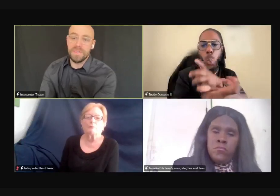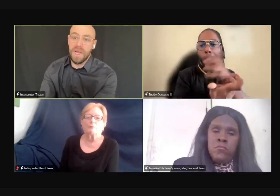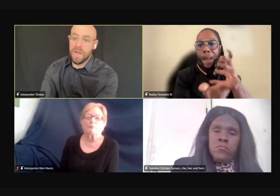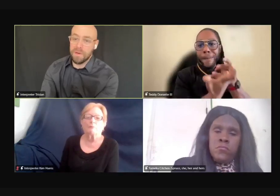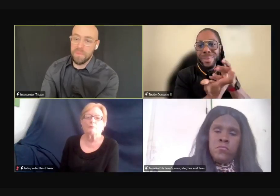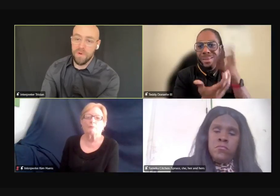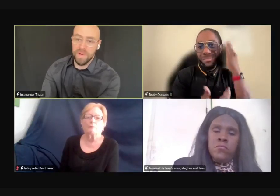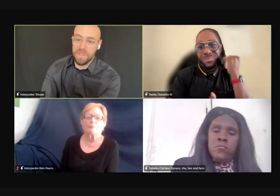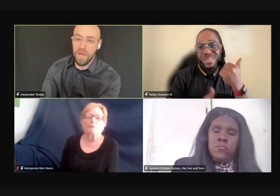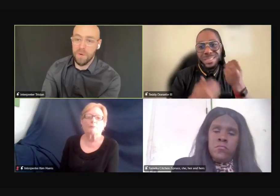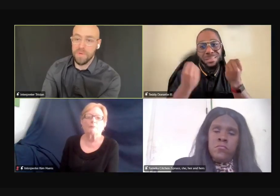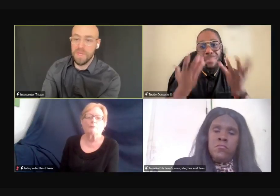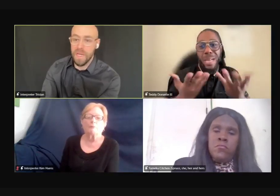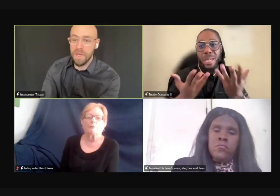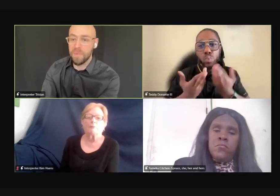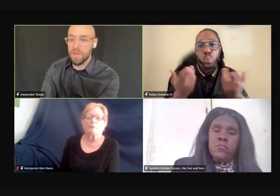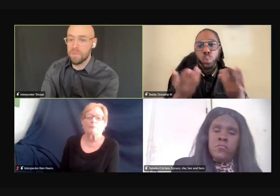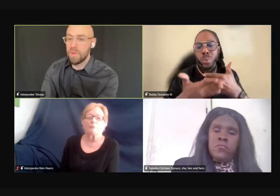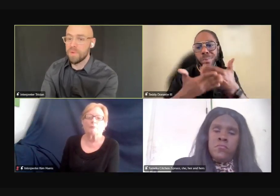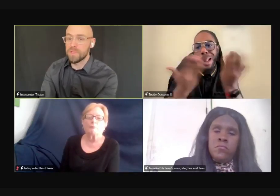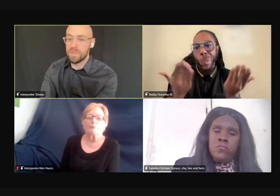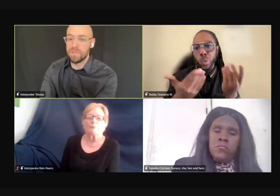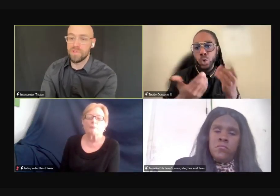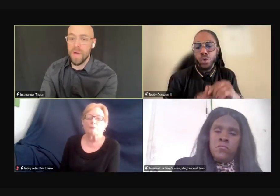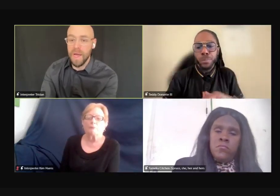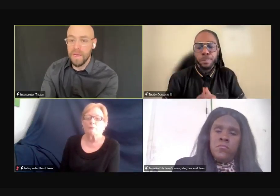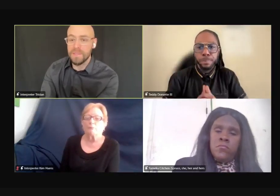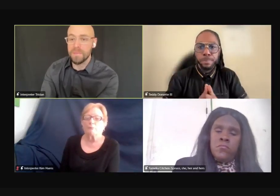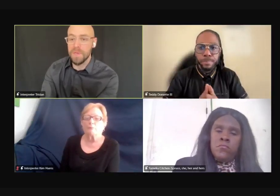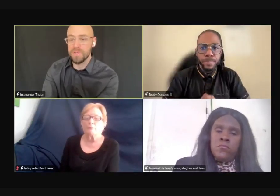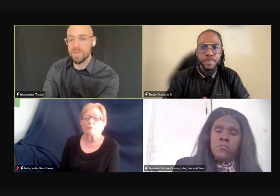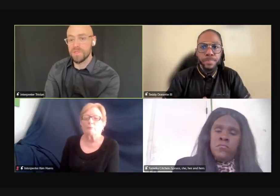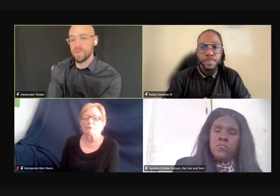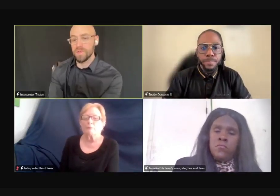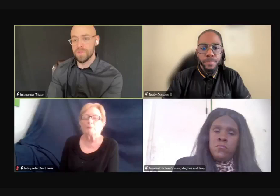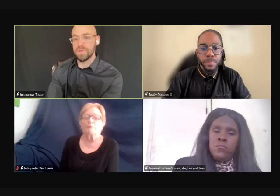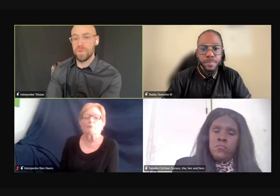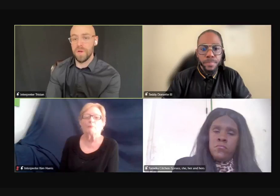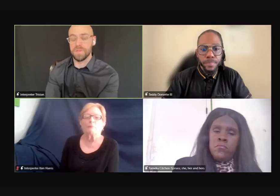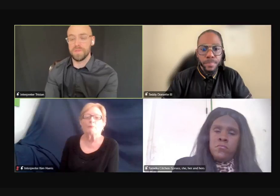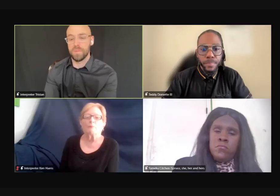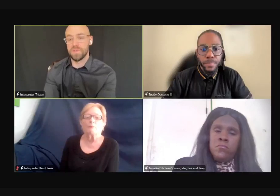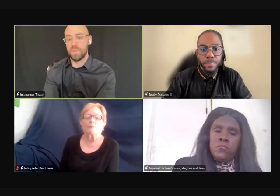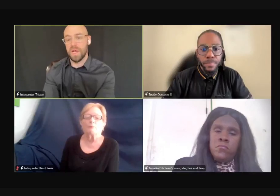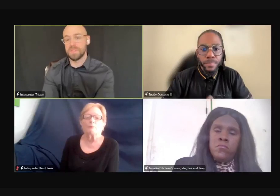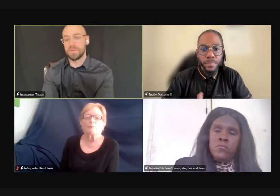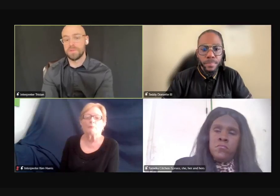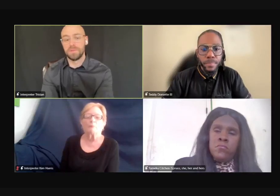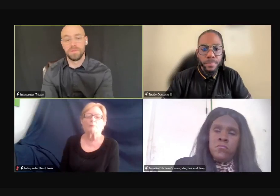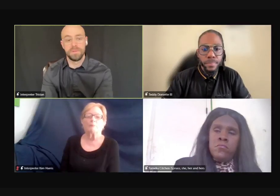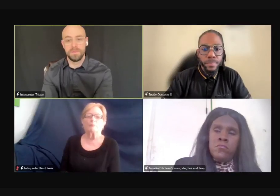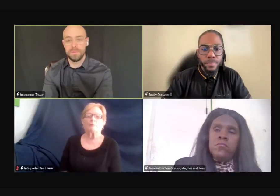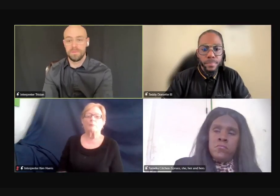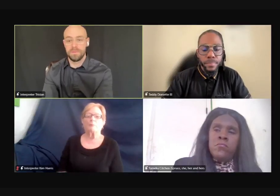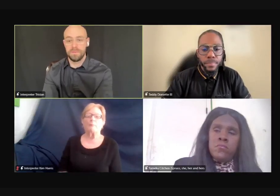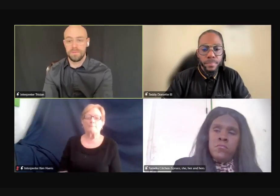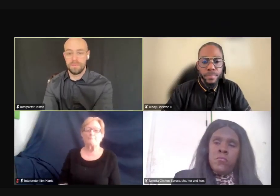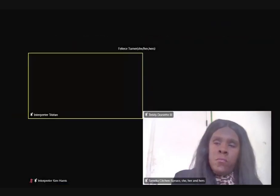I know that it's not going to be perfect 100%, but people should try to make sure to reduce those barriers as much as possible.